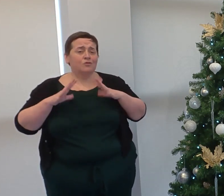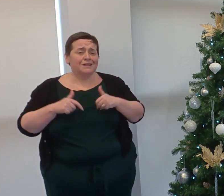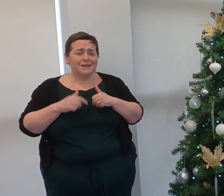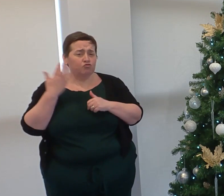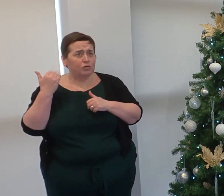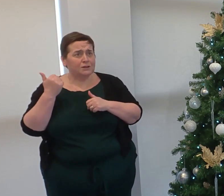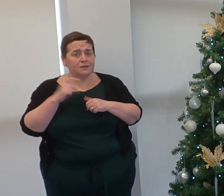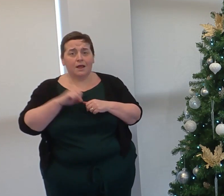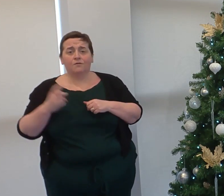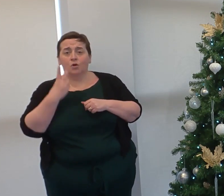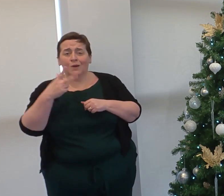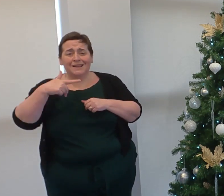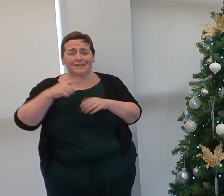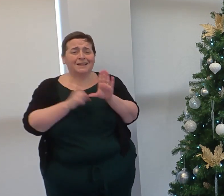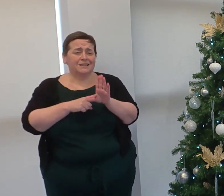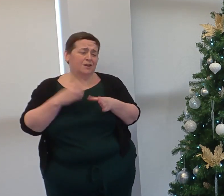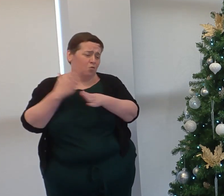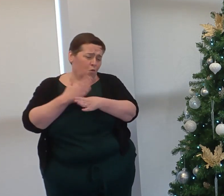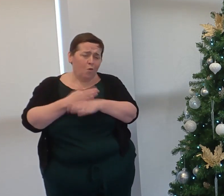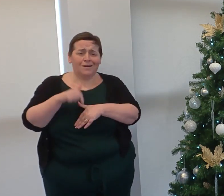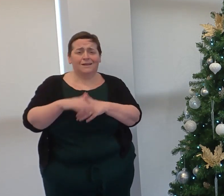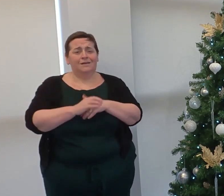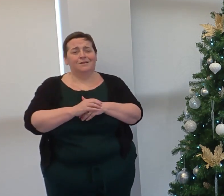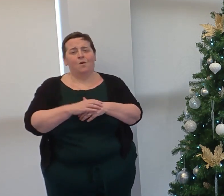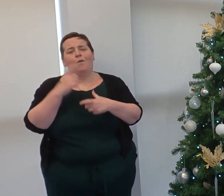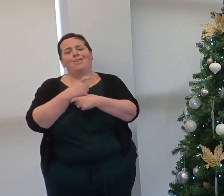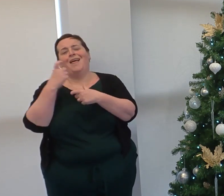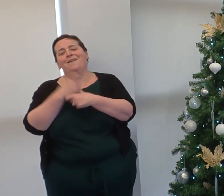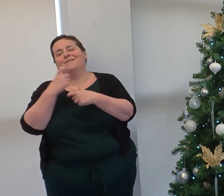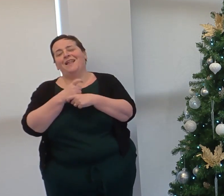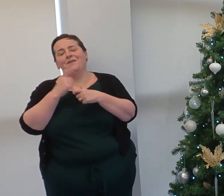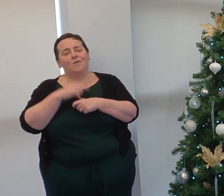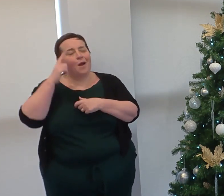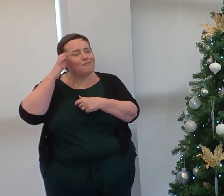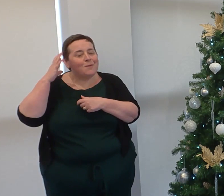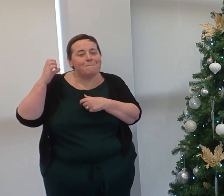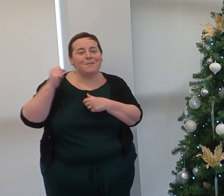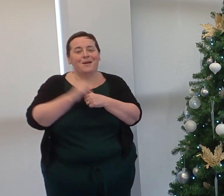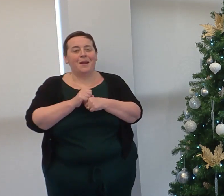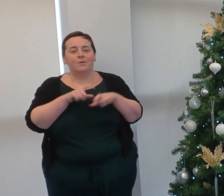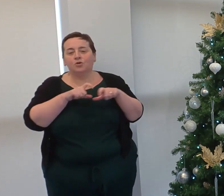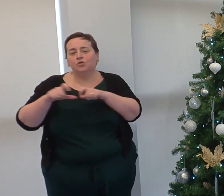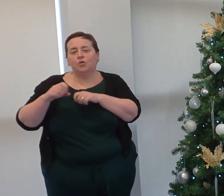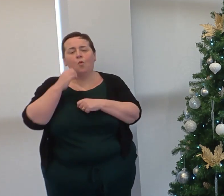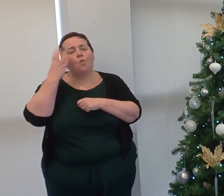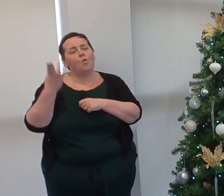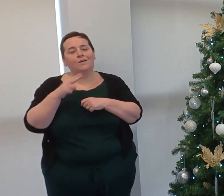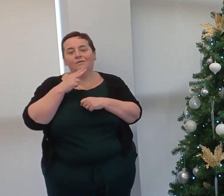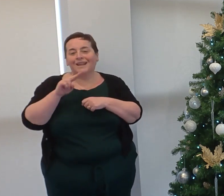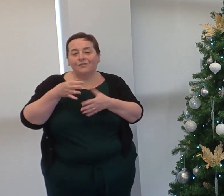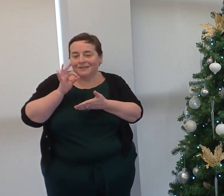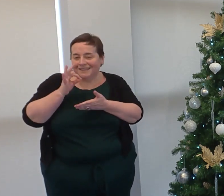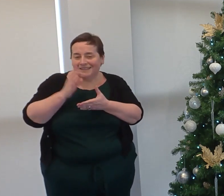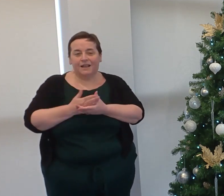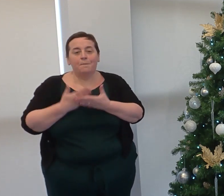28 years of service to the College. We laughed our way through her many recollections during a wonderful afternoon